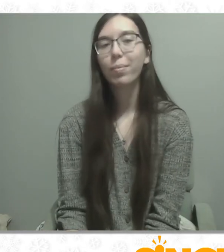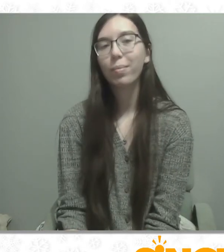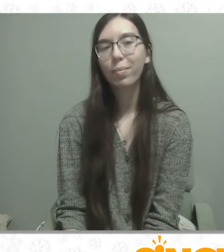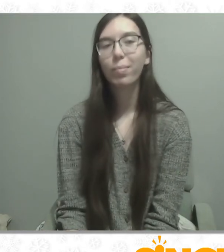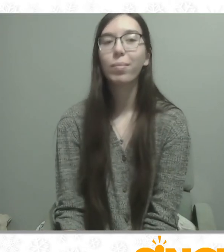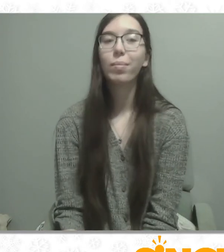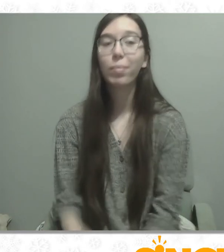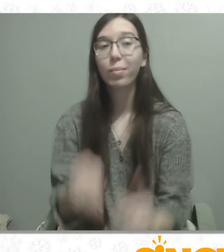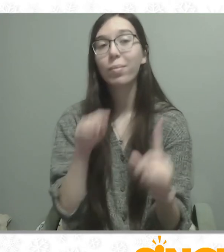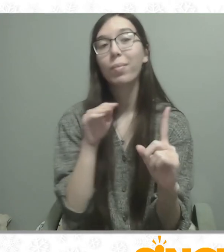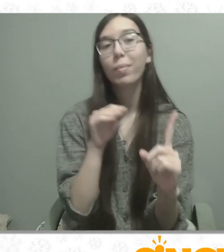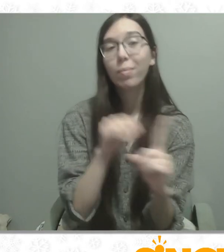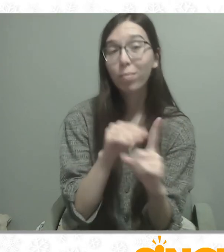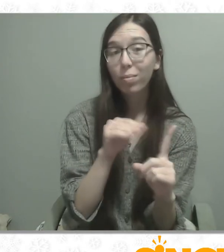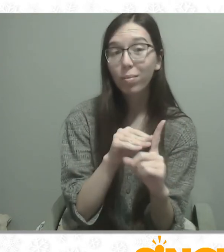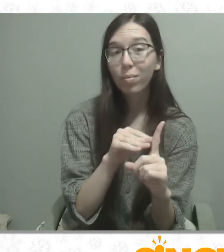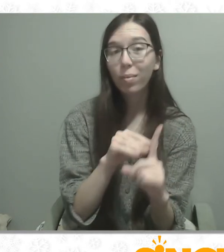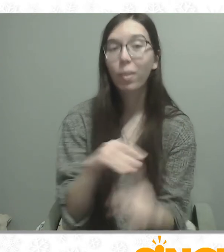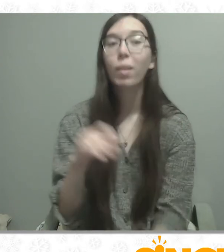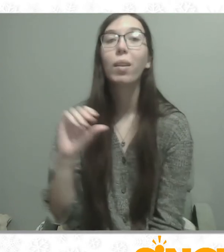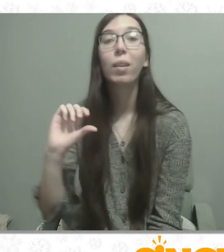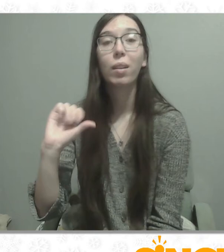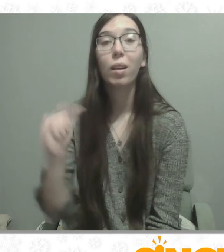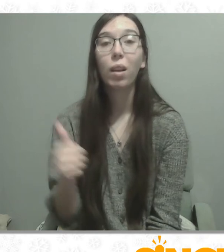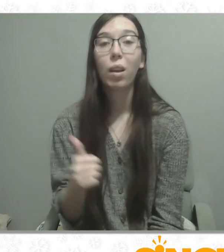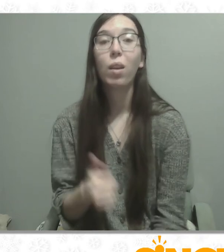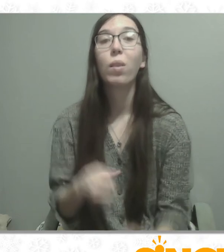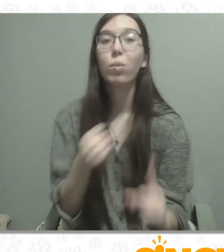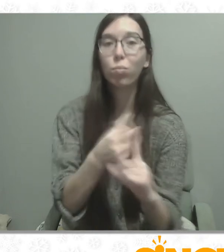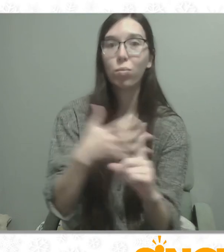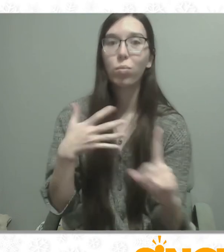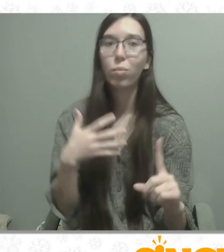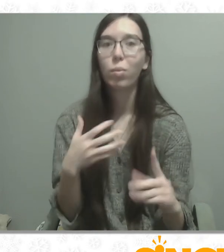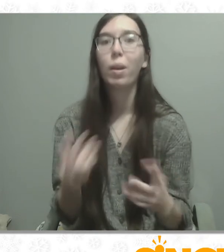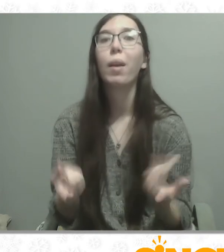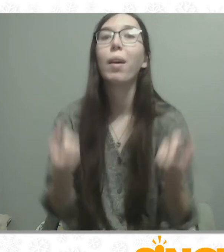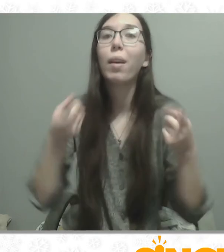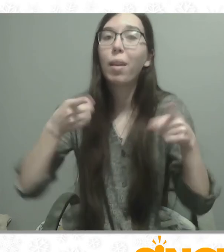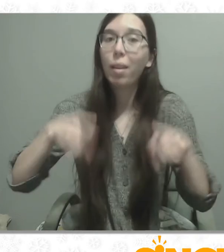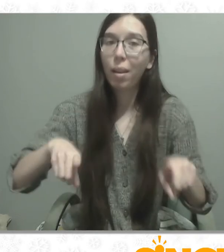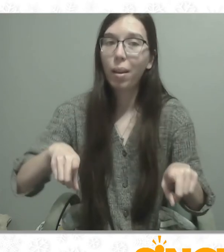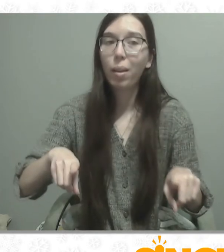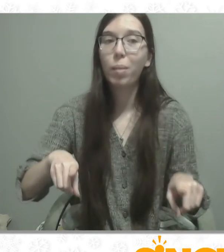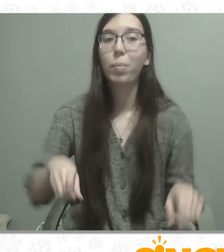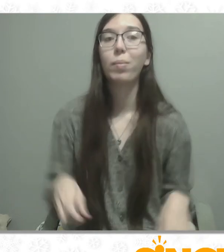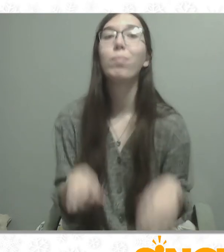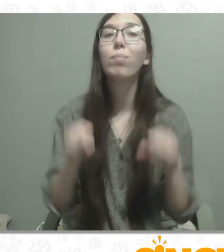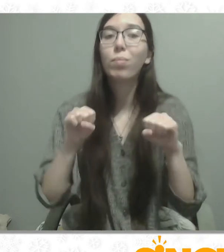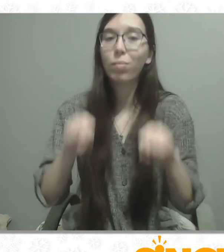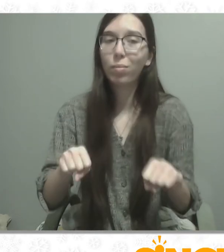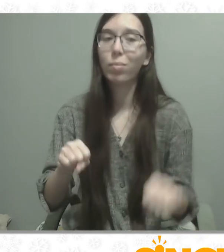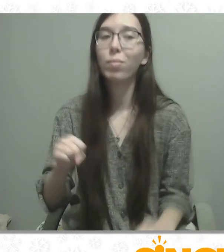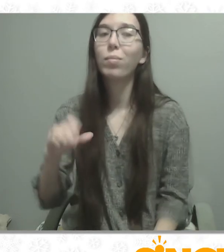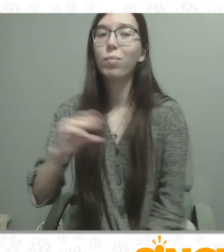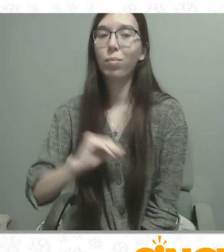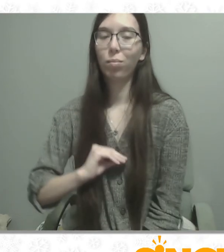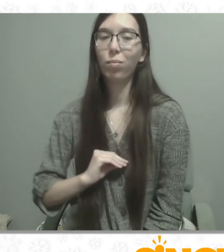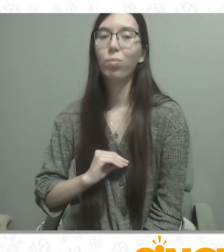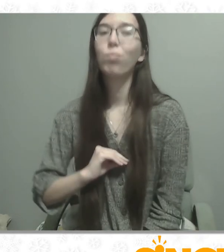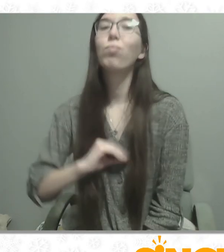Yet there are other tiny things to cheer each